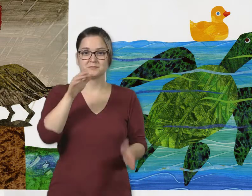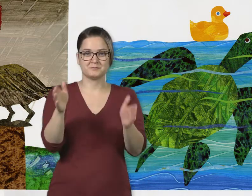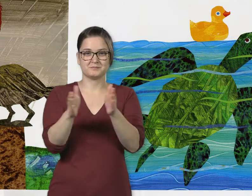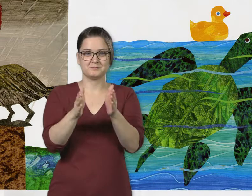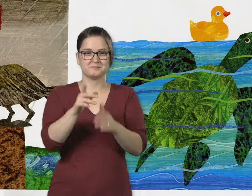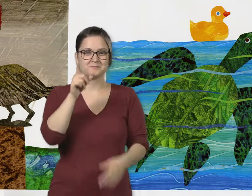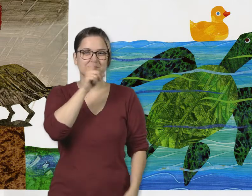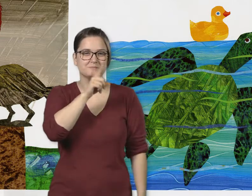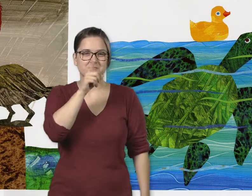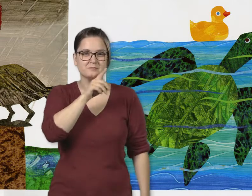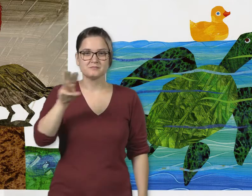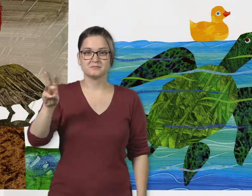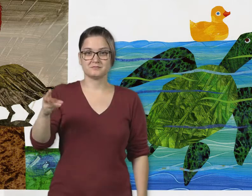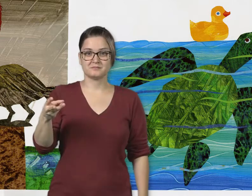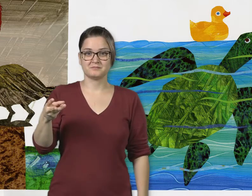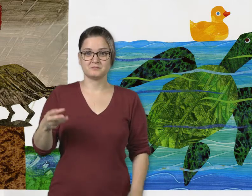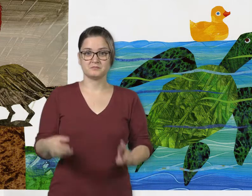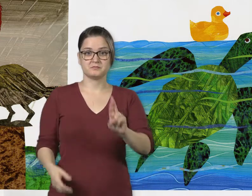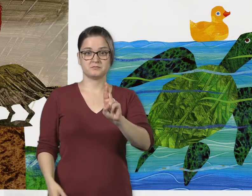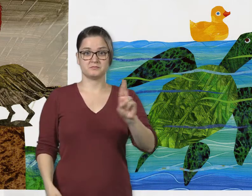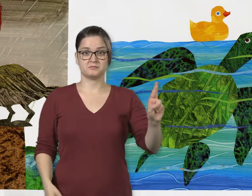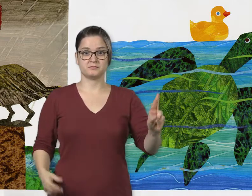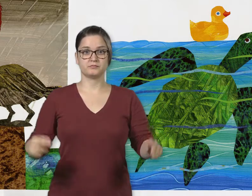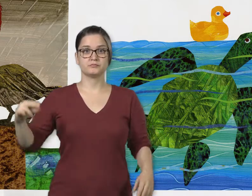The sixth little rubber duck drifts to the right.